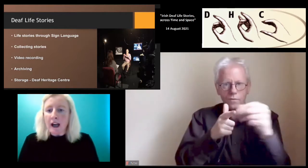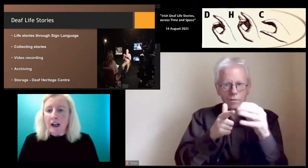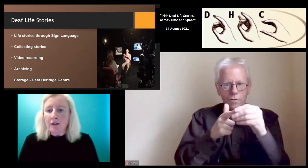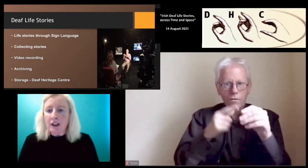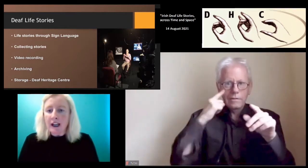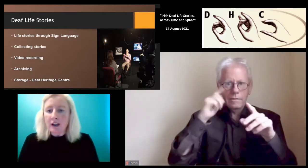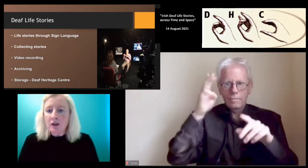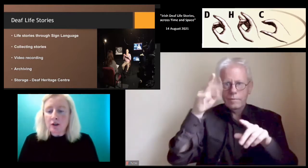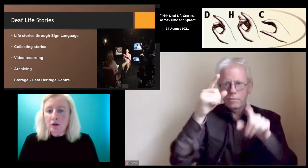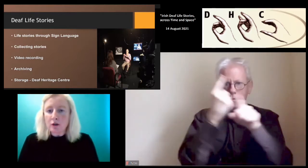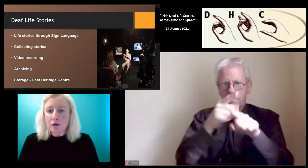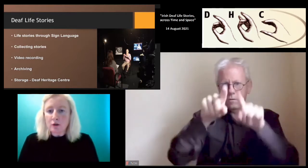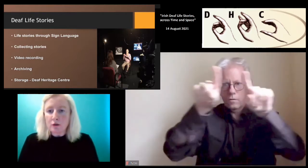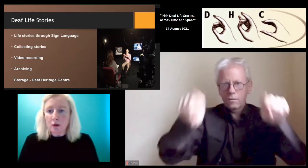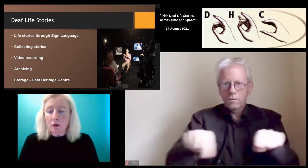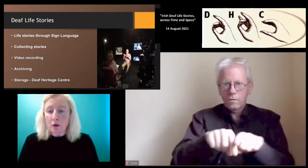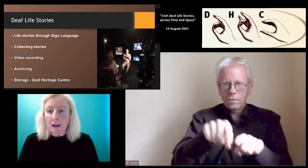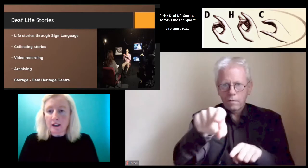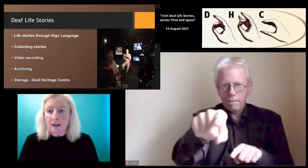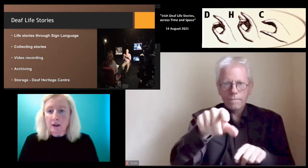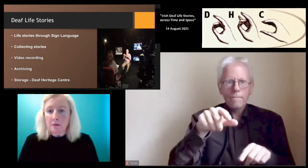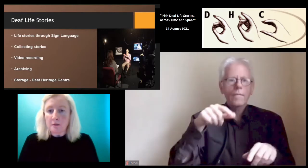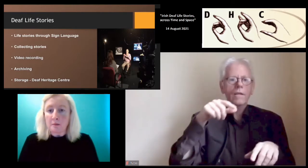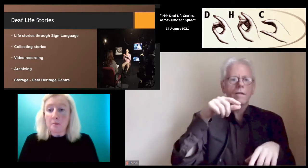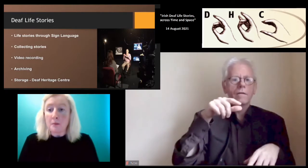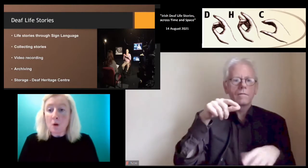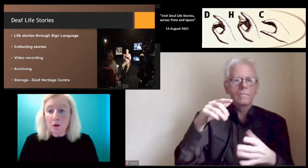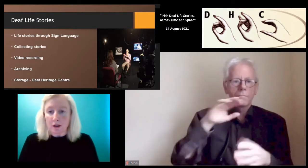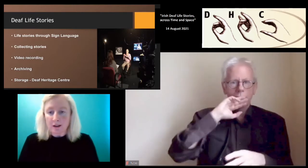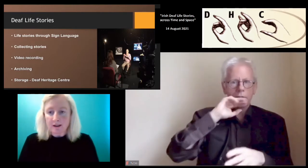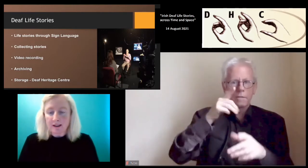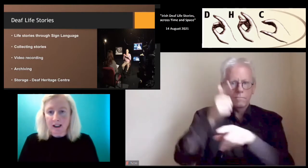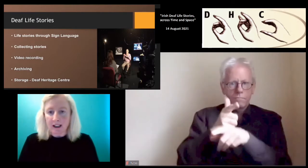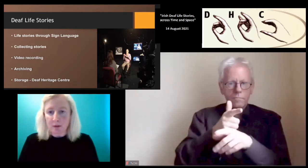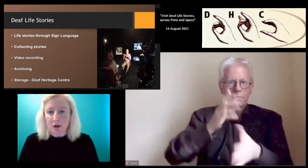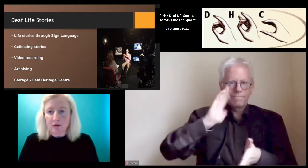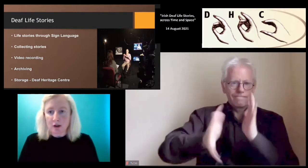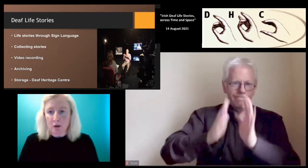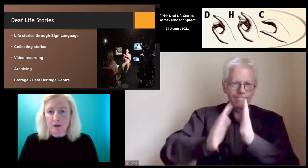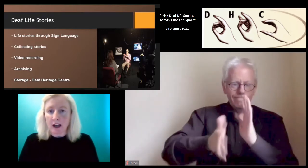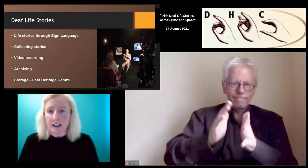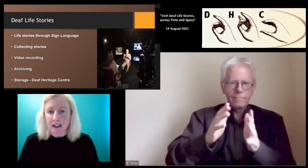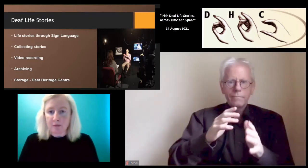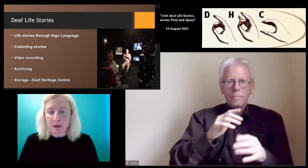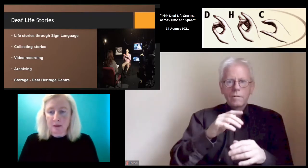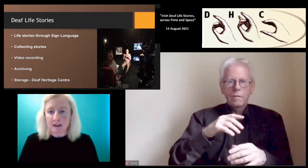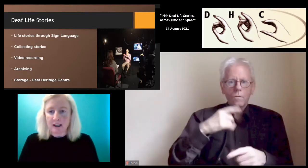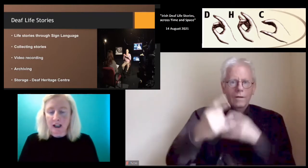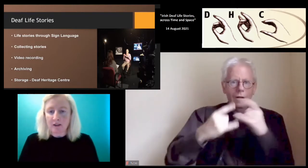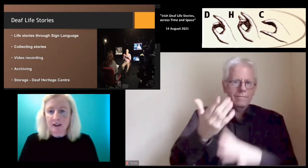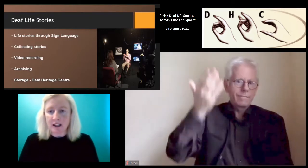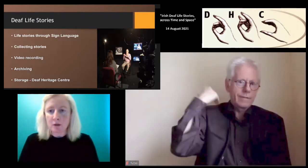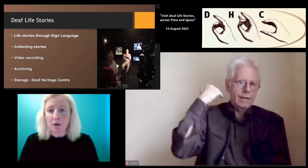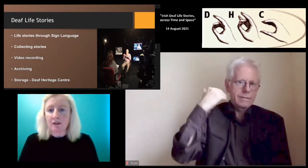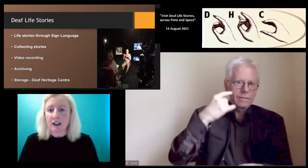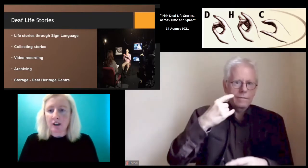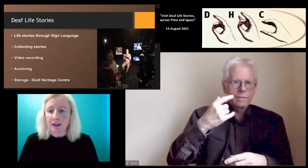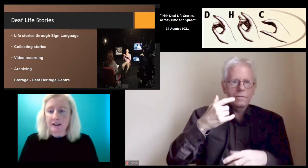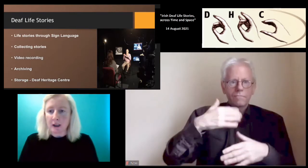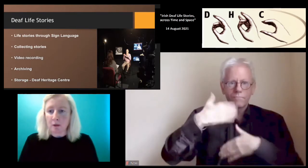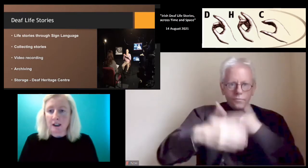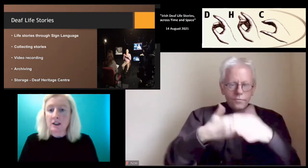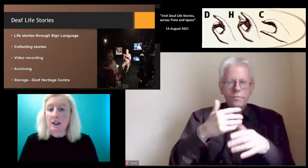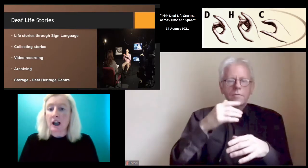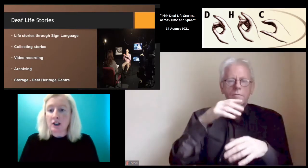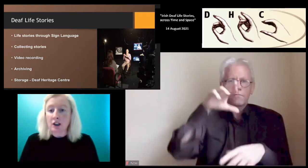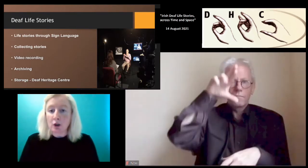We have yet to collate more sign language videos on Deaf people's lives. That's one